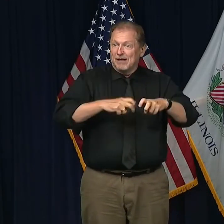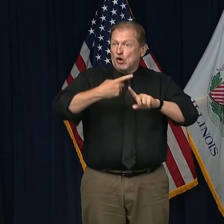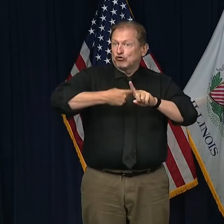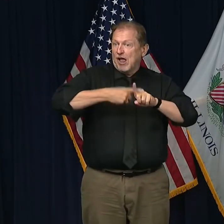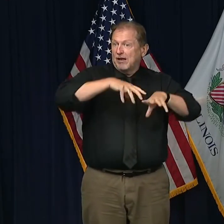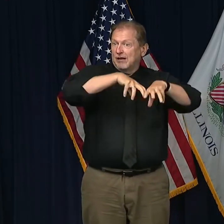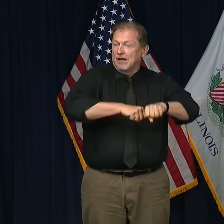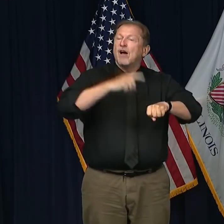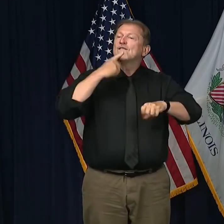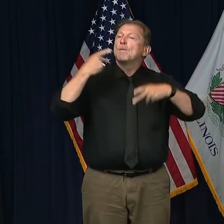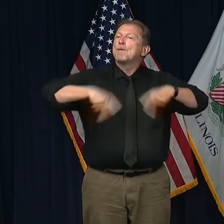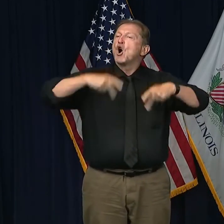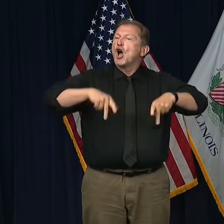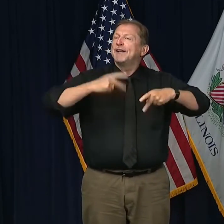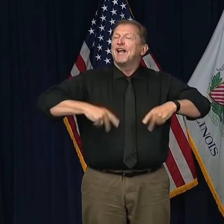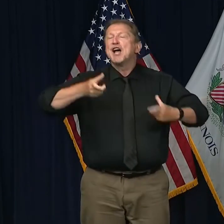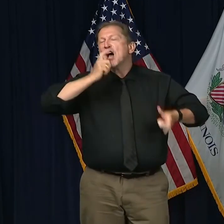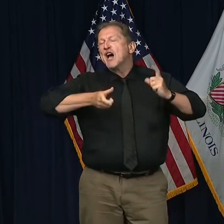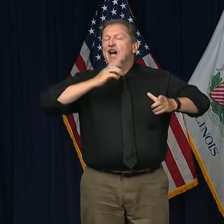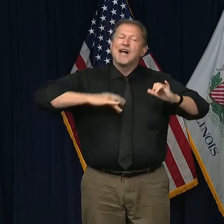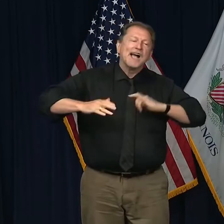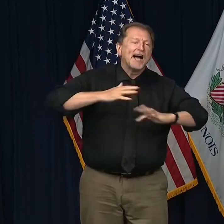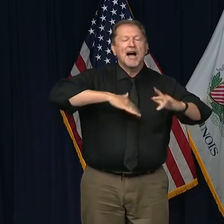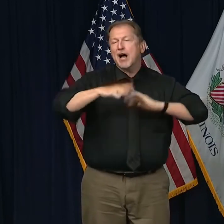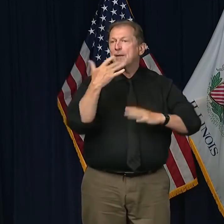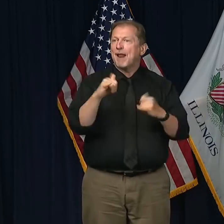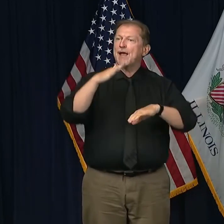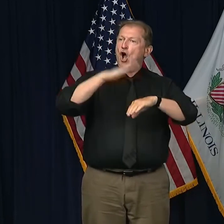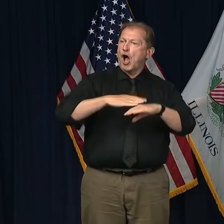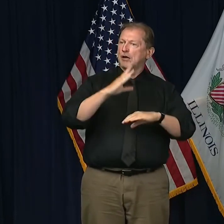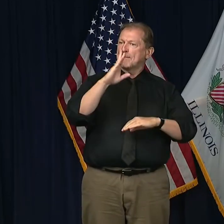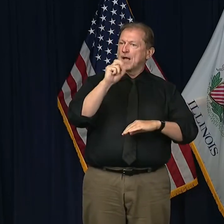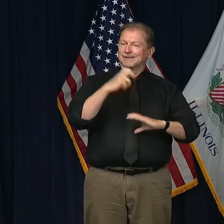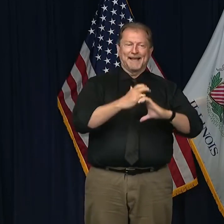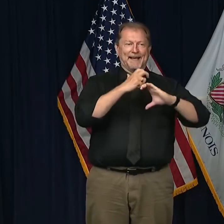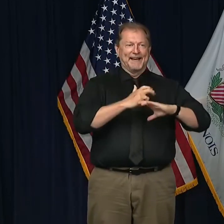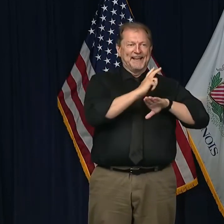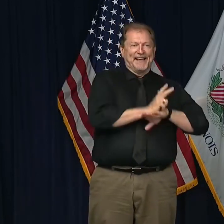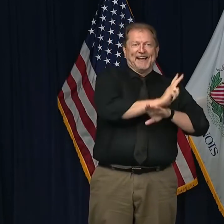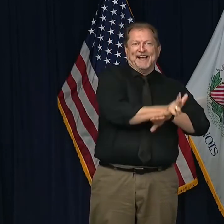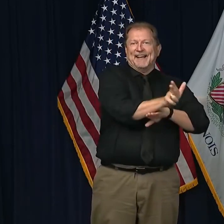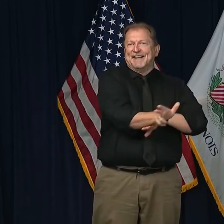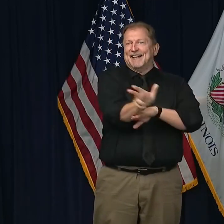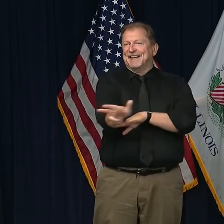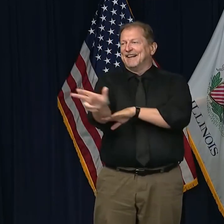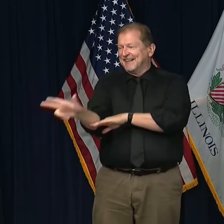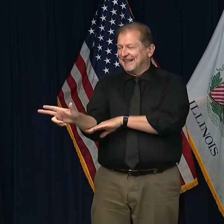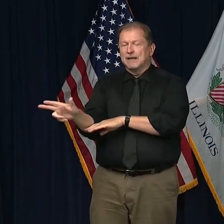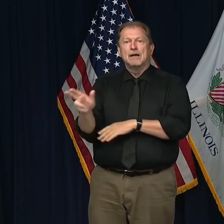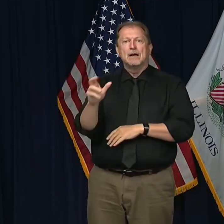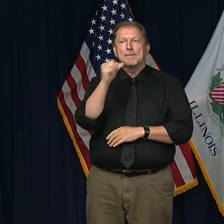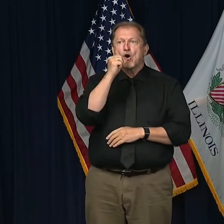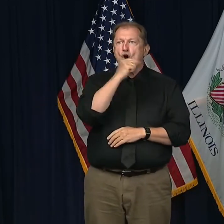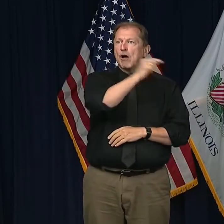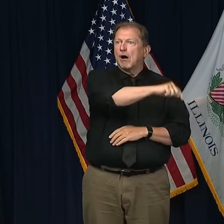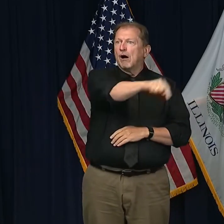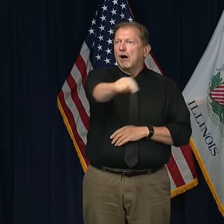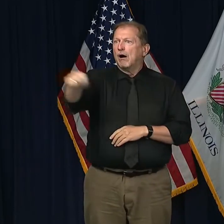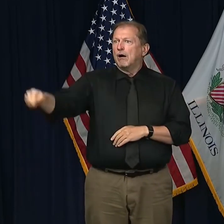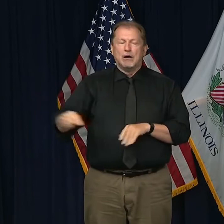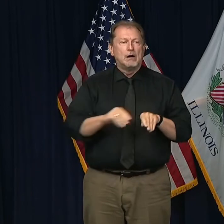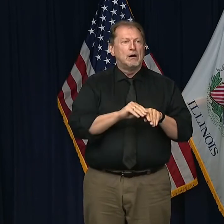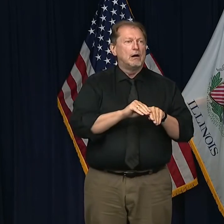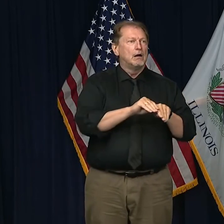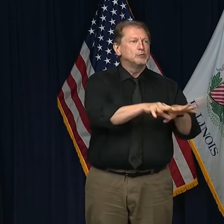some group of people on the party bus at each of these bars. And so, you know, that's an example of something that, you know, a mitigation